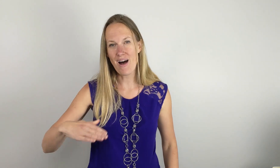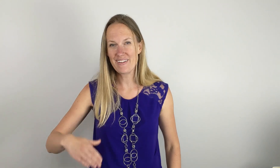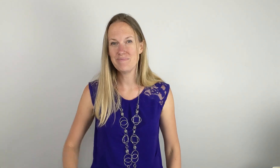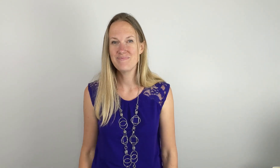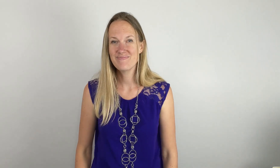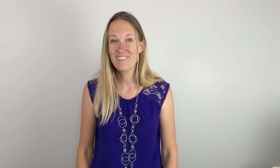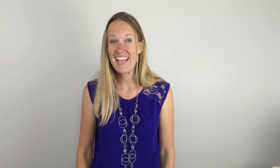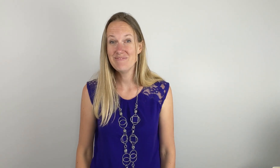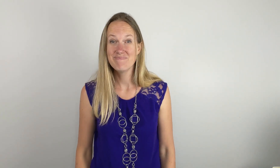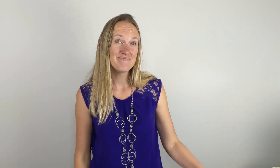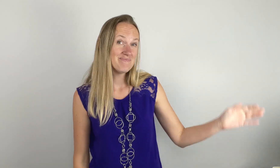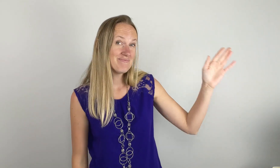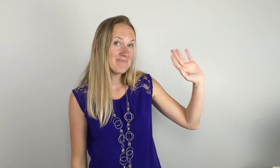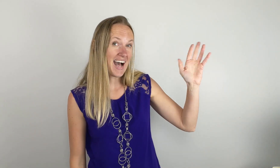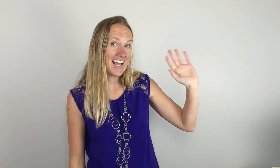bottom. Bye.